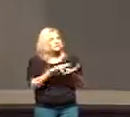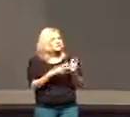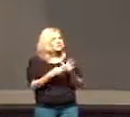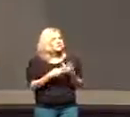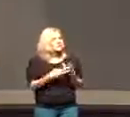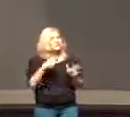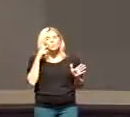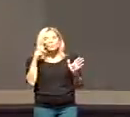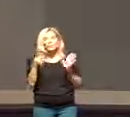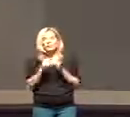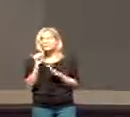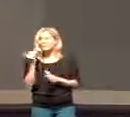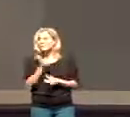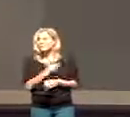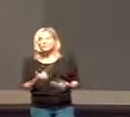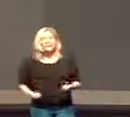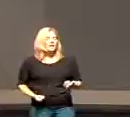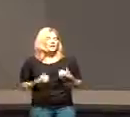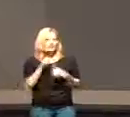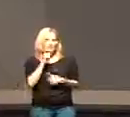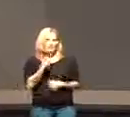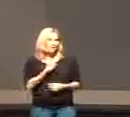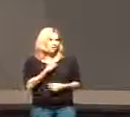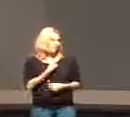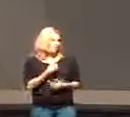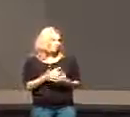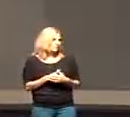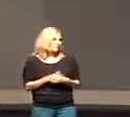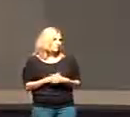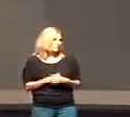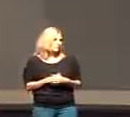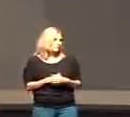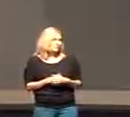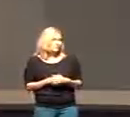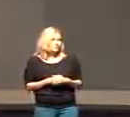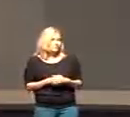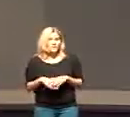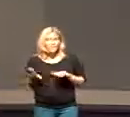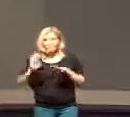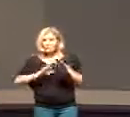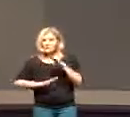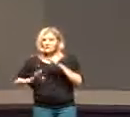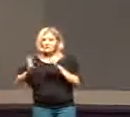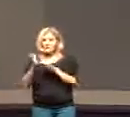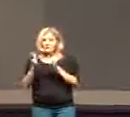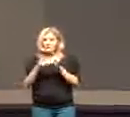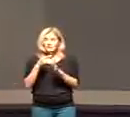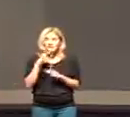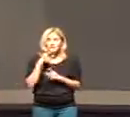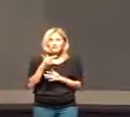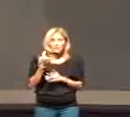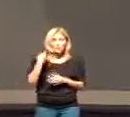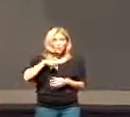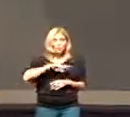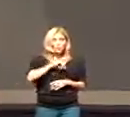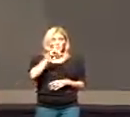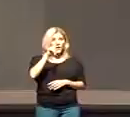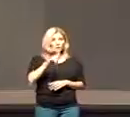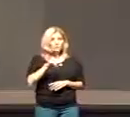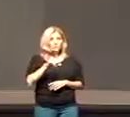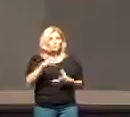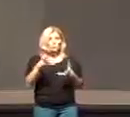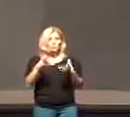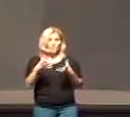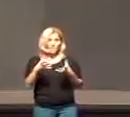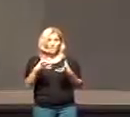that we recognize that our life is not our own basically Jesus is saying that we must be